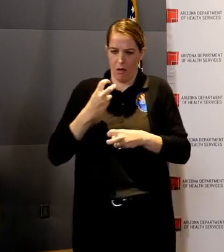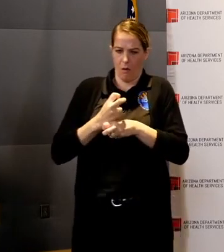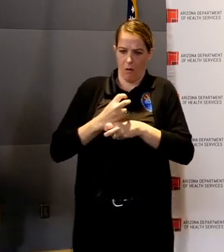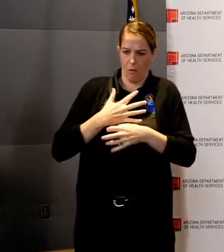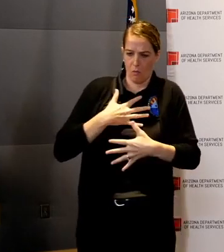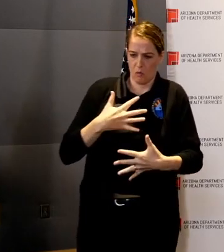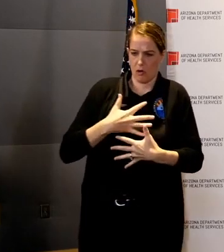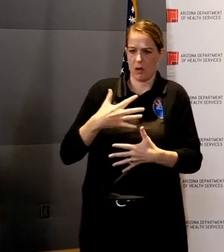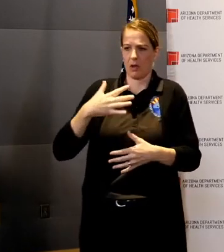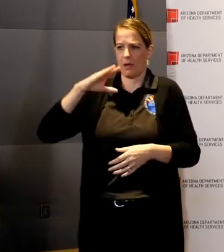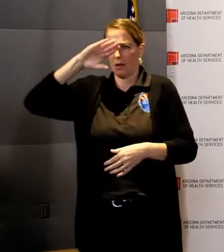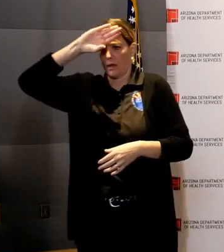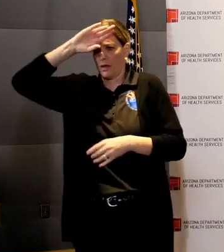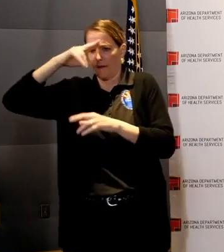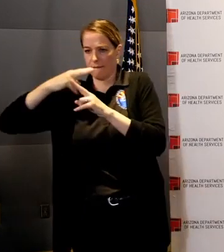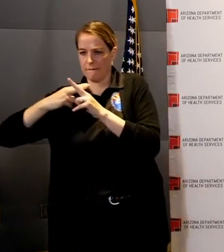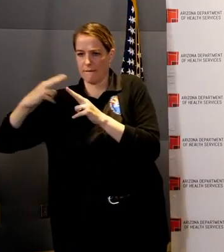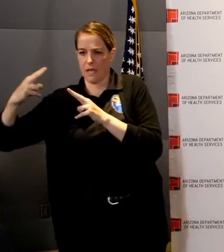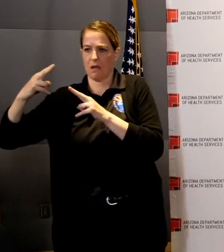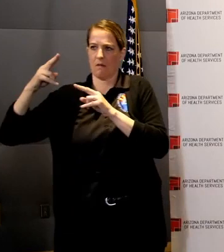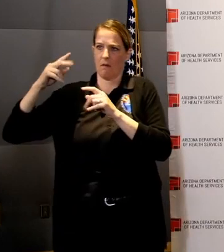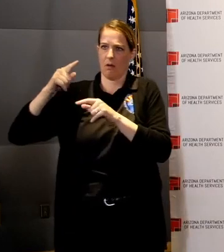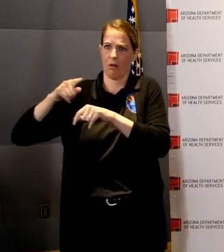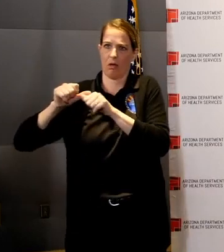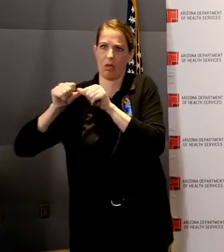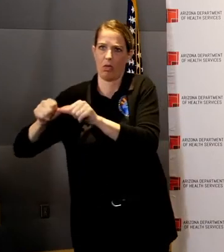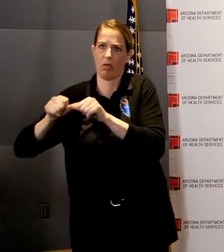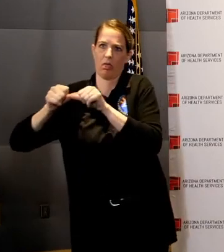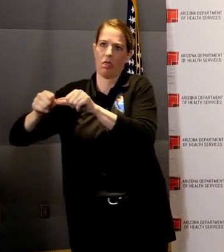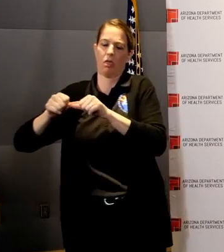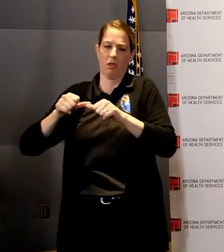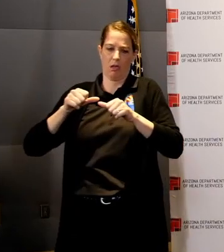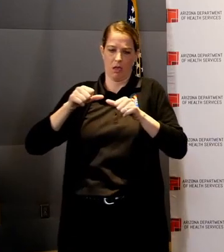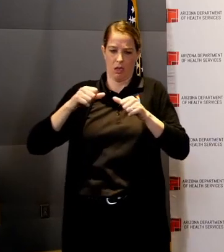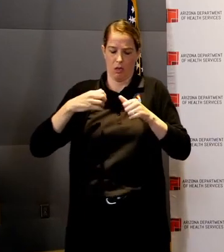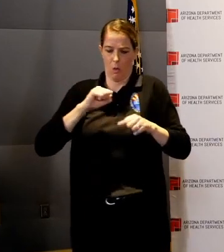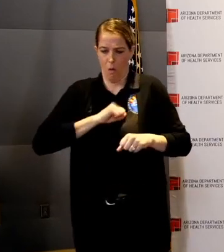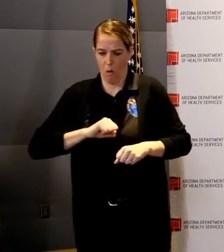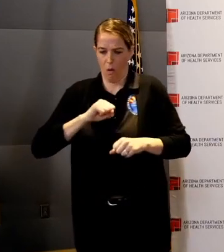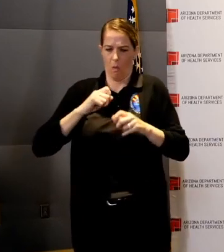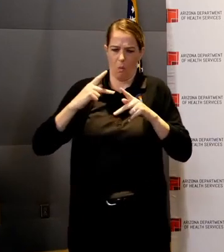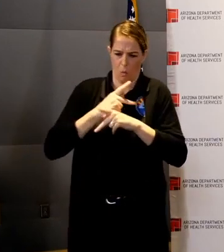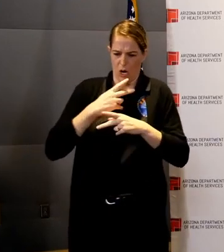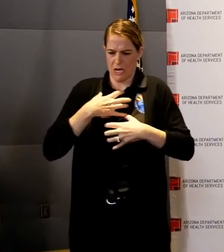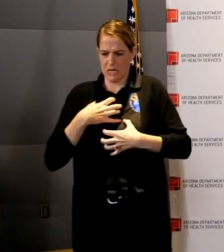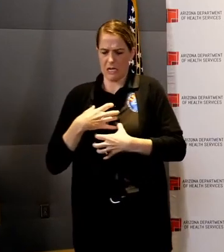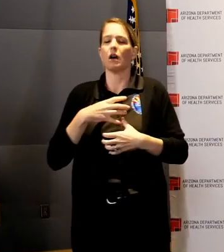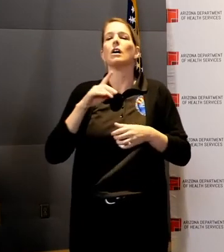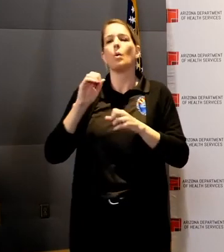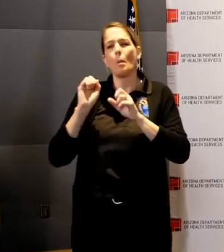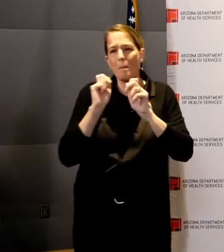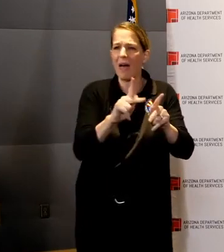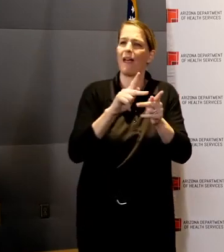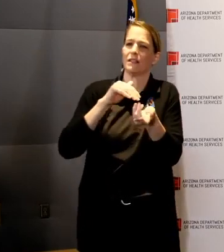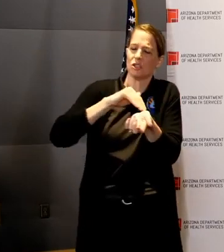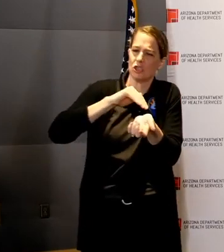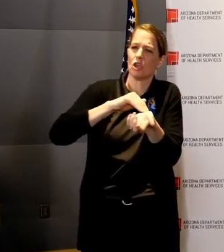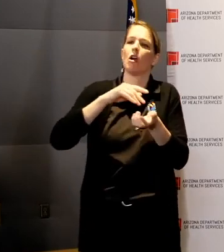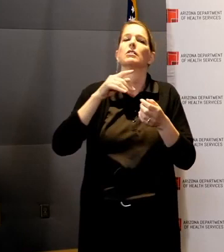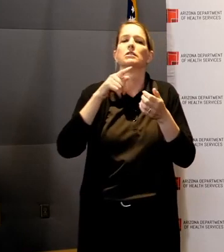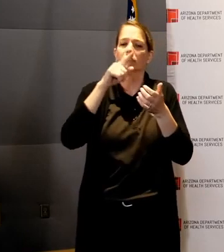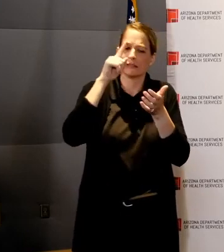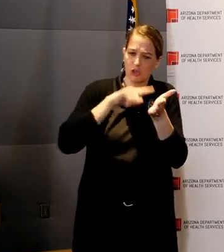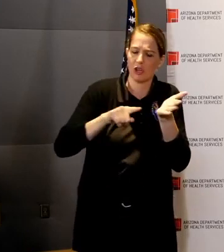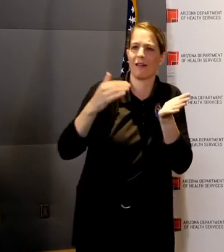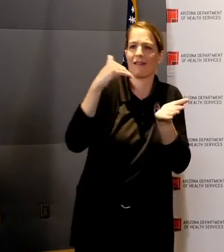worsen, you should return to healthcare to get further evaluated. I am assuming that the individual was not in need of